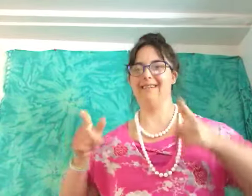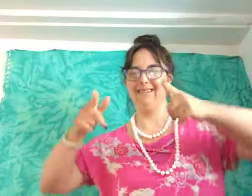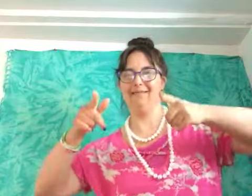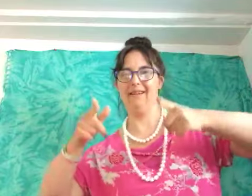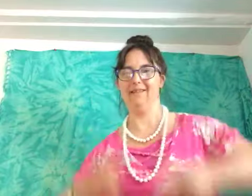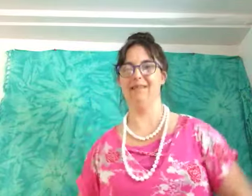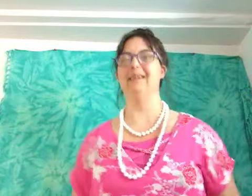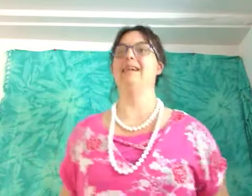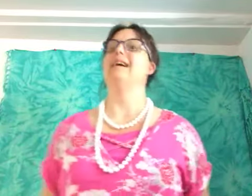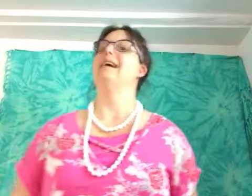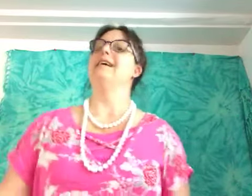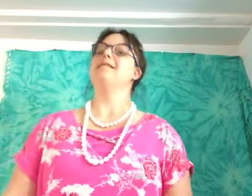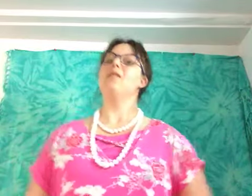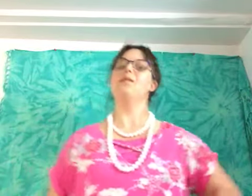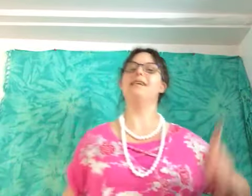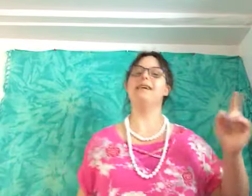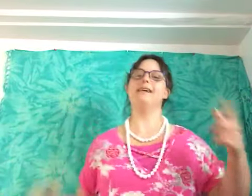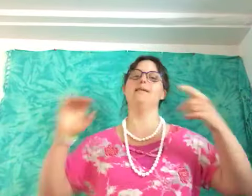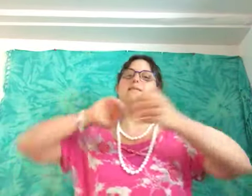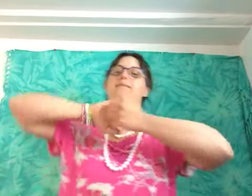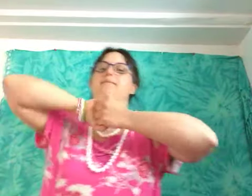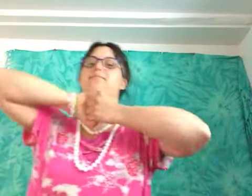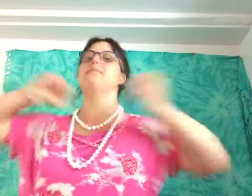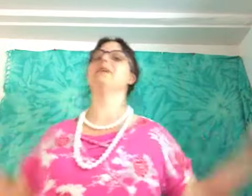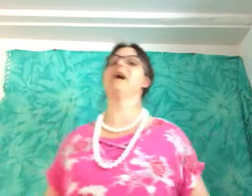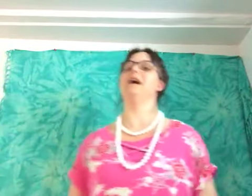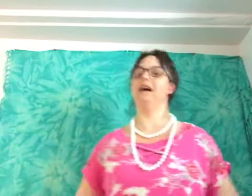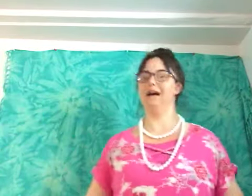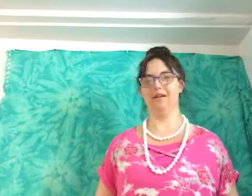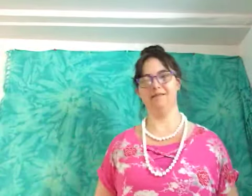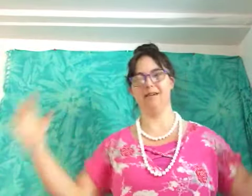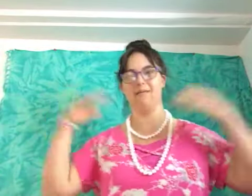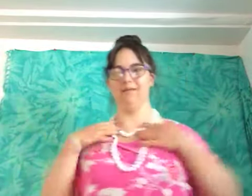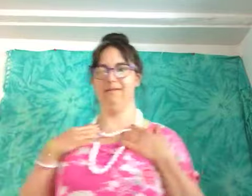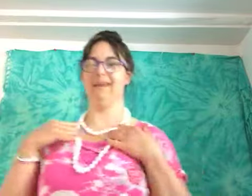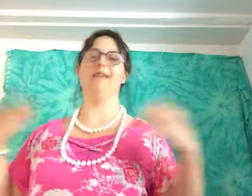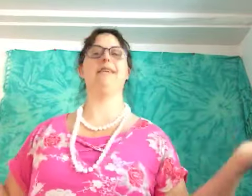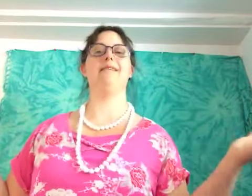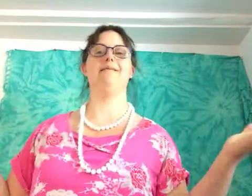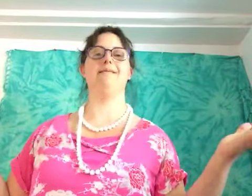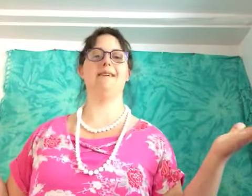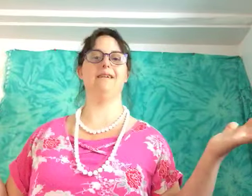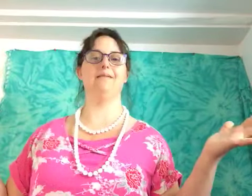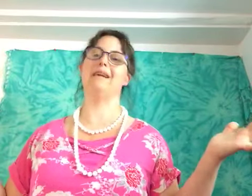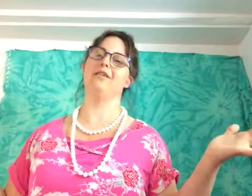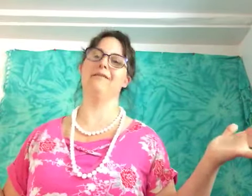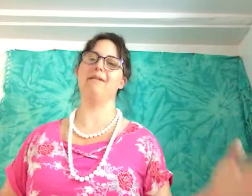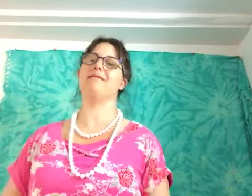in this video so I'm going to talk about how to get tick-tock famous